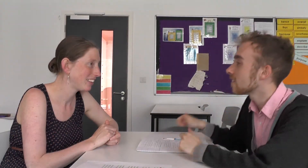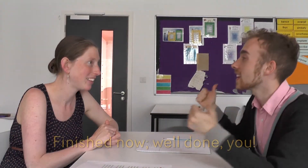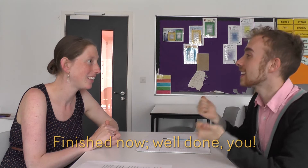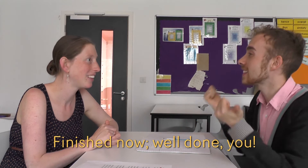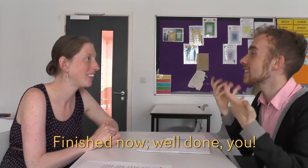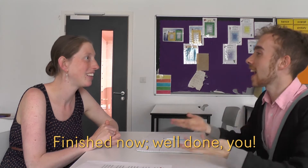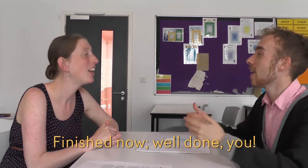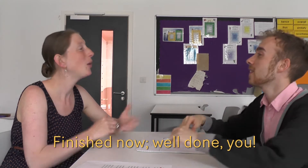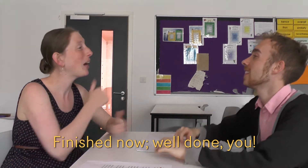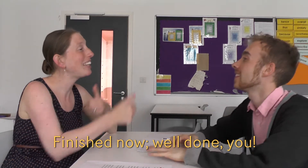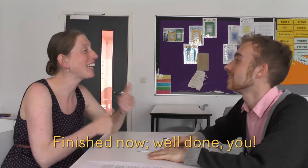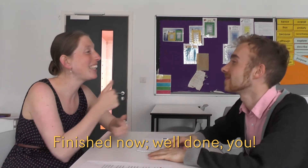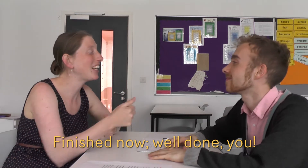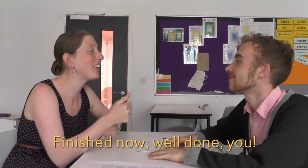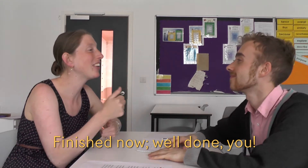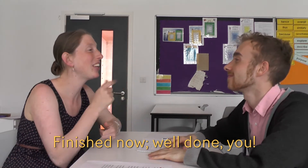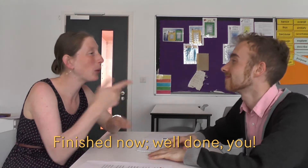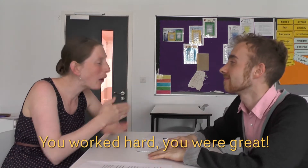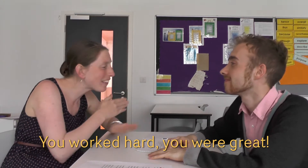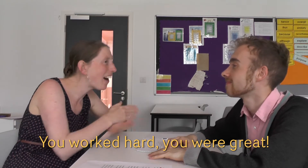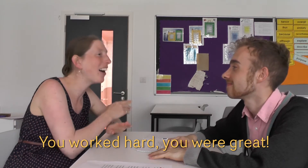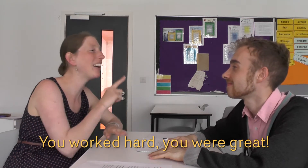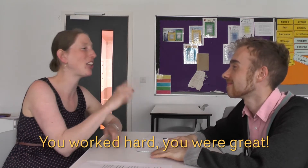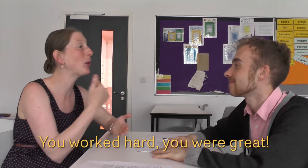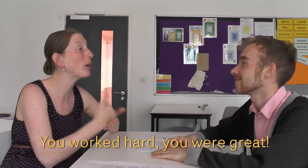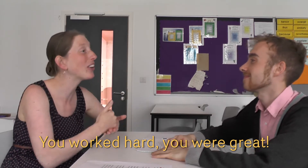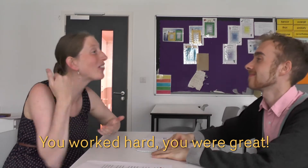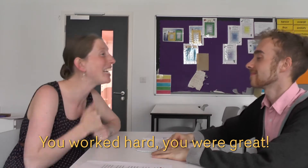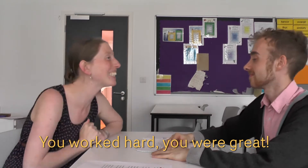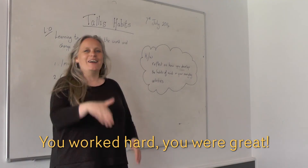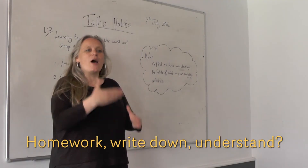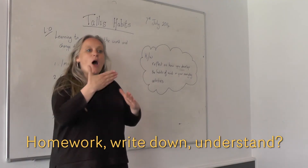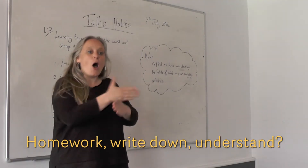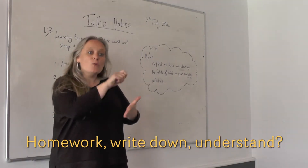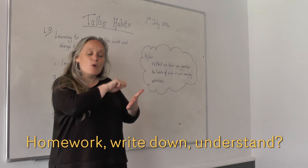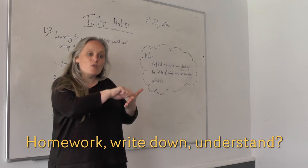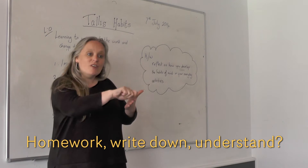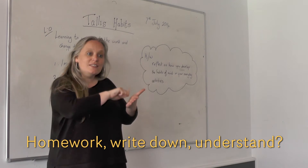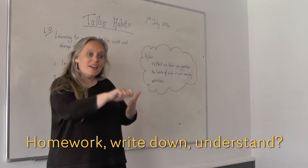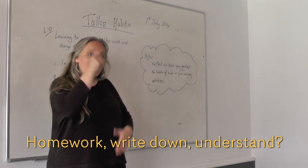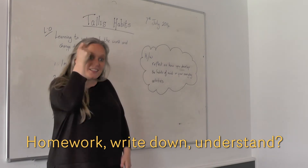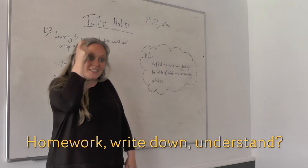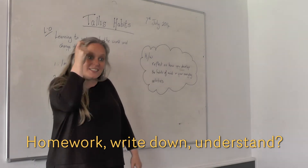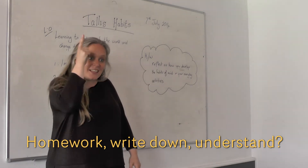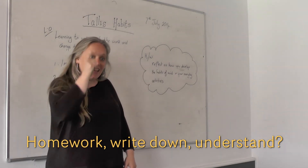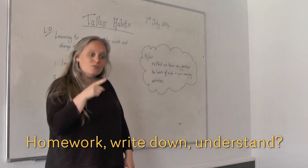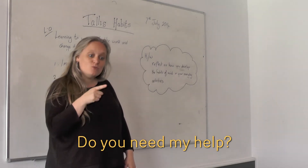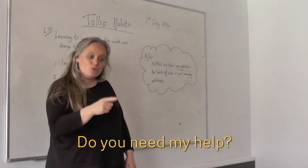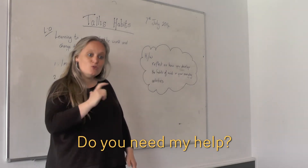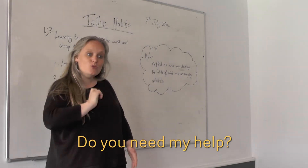Finish now, well done you, you've worked hard, you were great. Homework, write down, understand, do